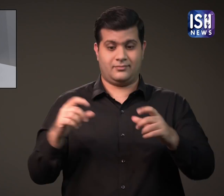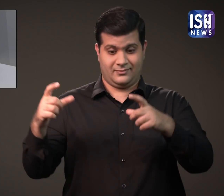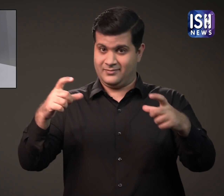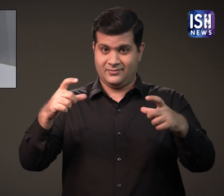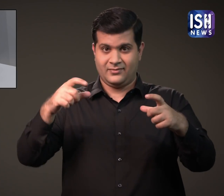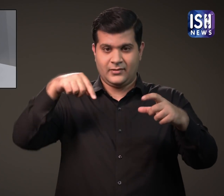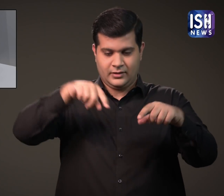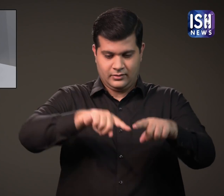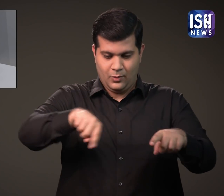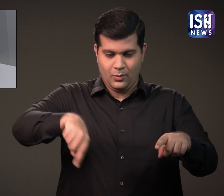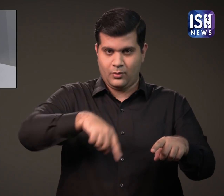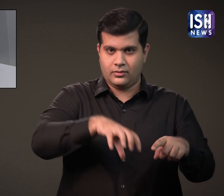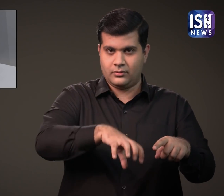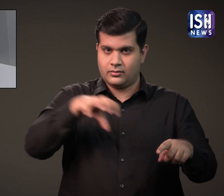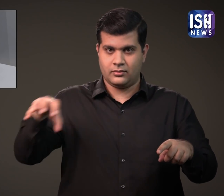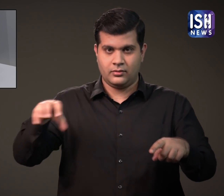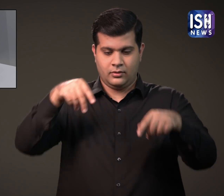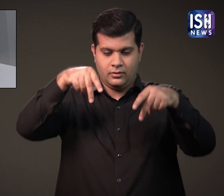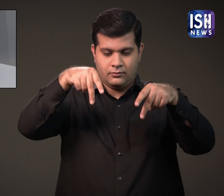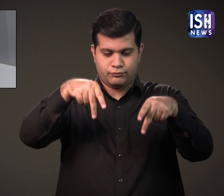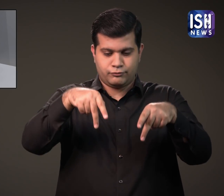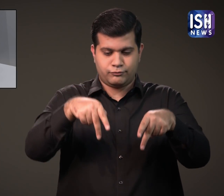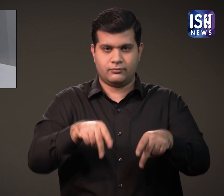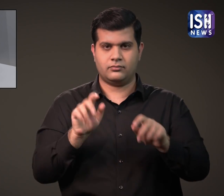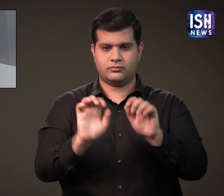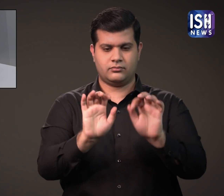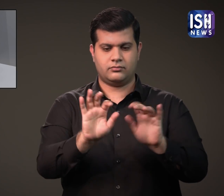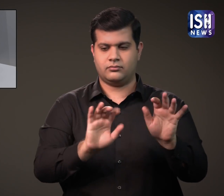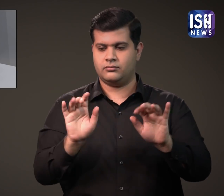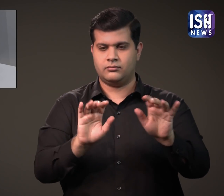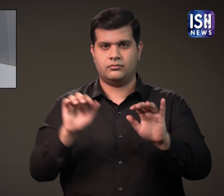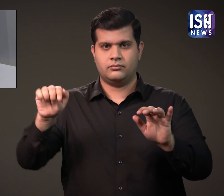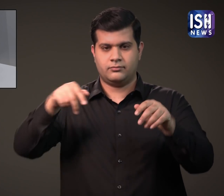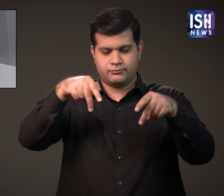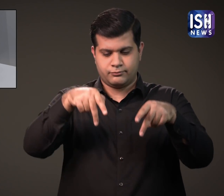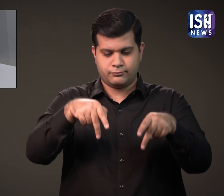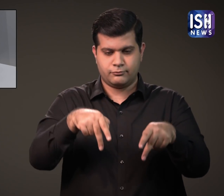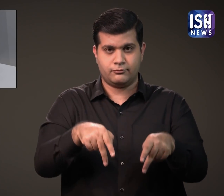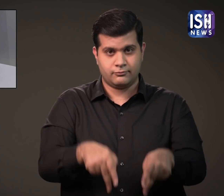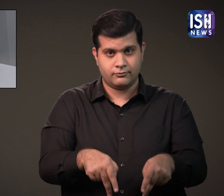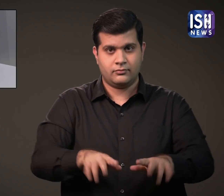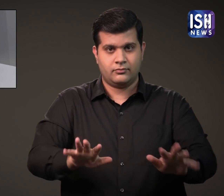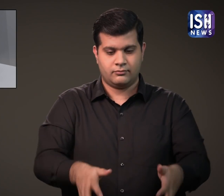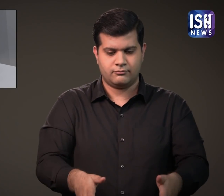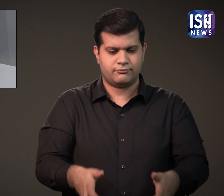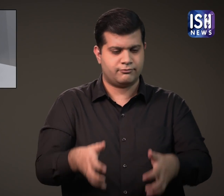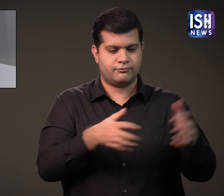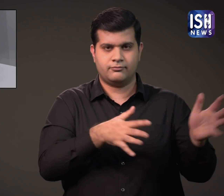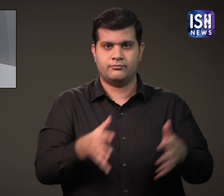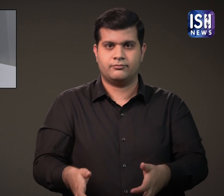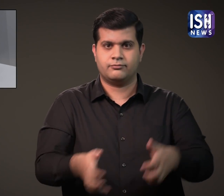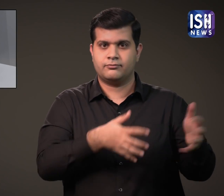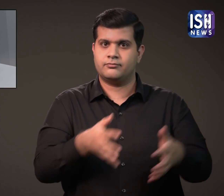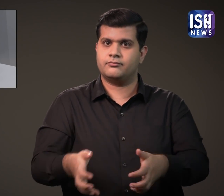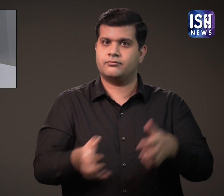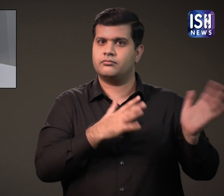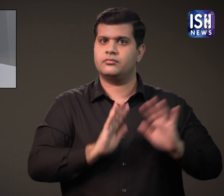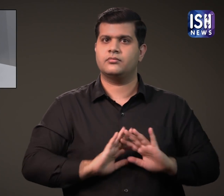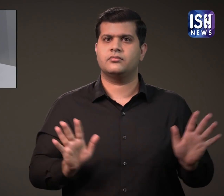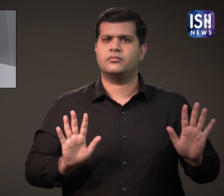These are the best, as it would go inside the manhole with the instructions given by the operator, and clean the manhole.